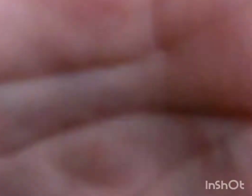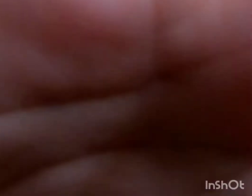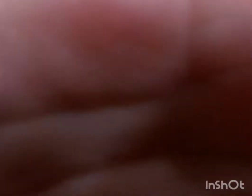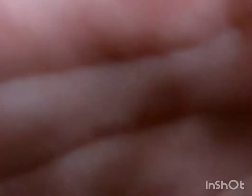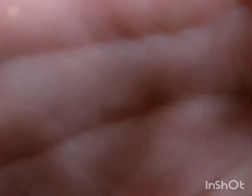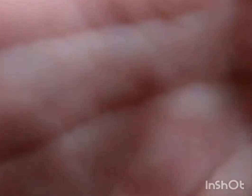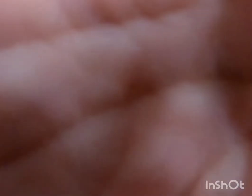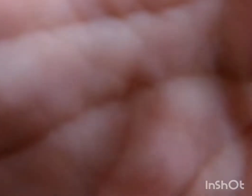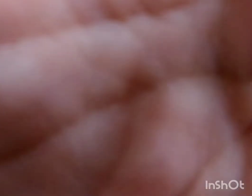the I'll sing